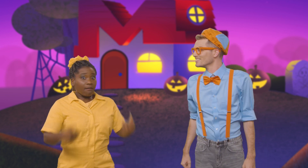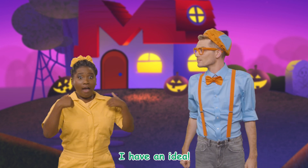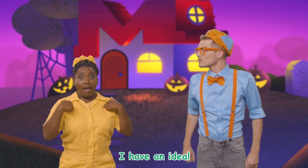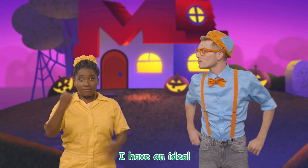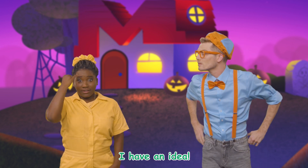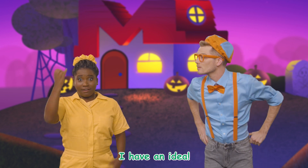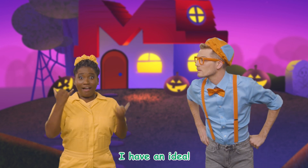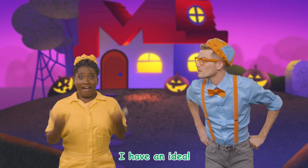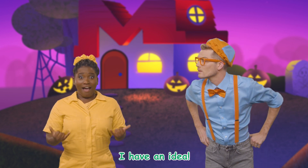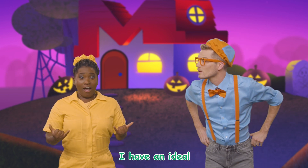I have an idea!